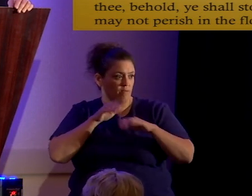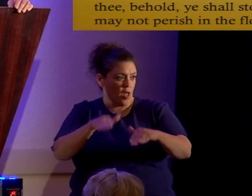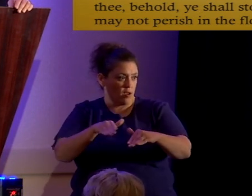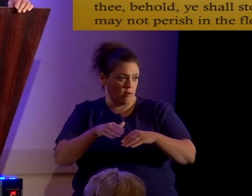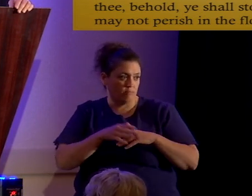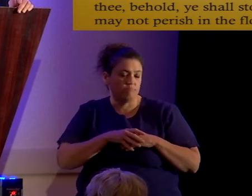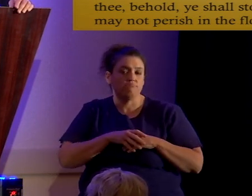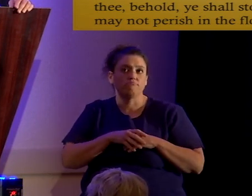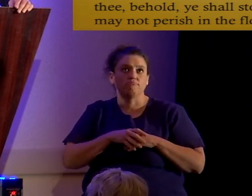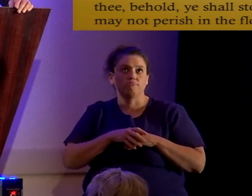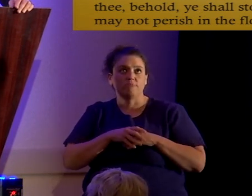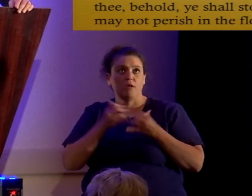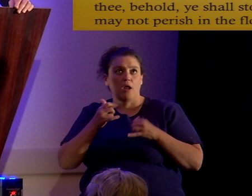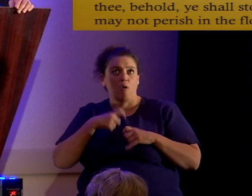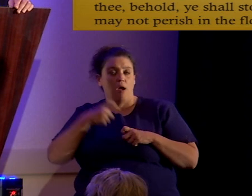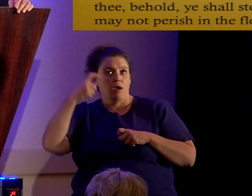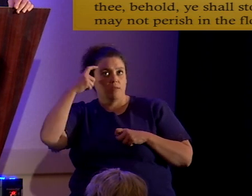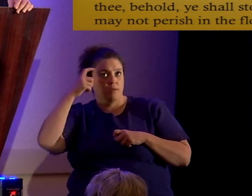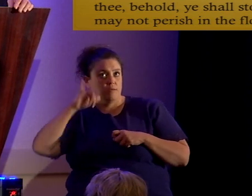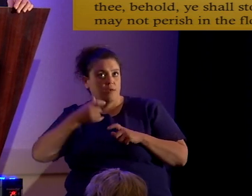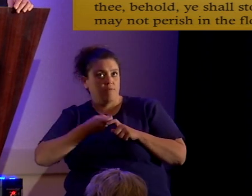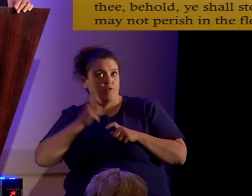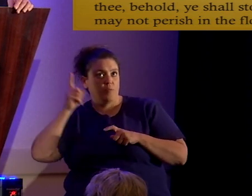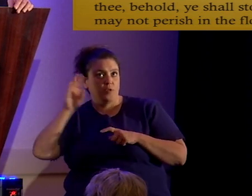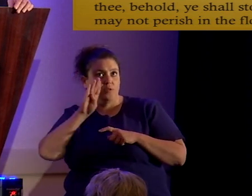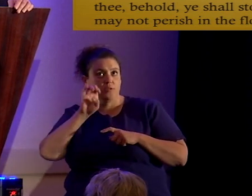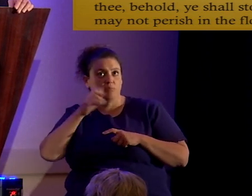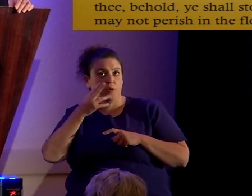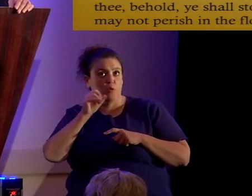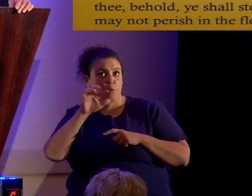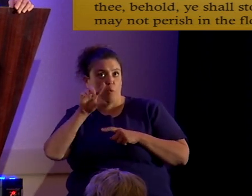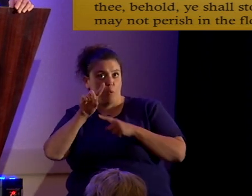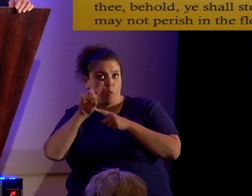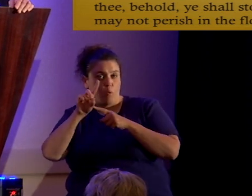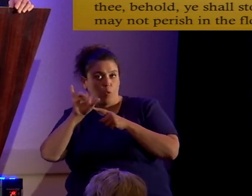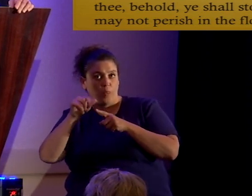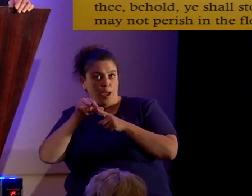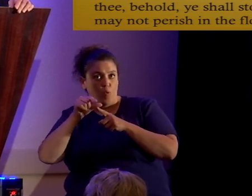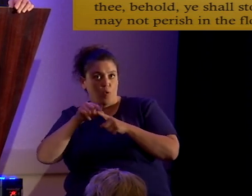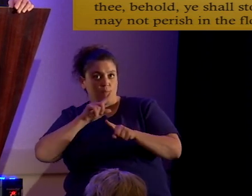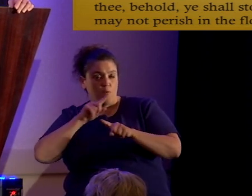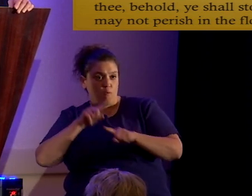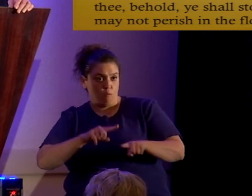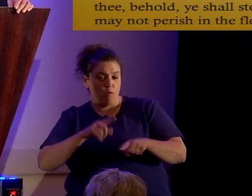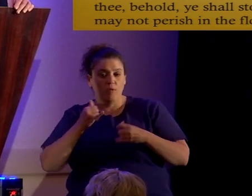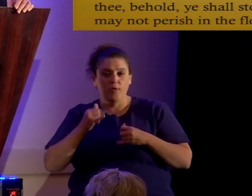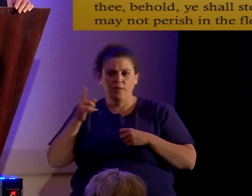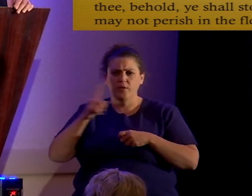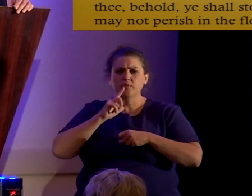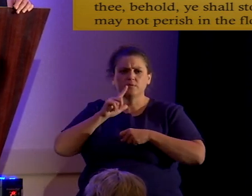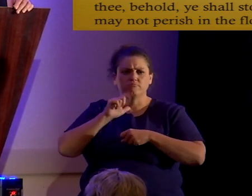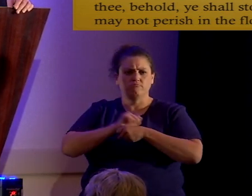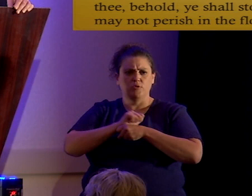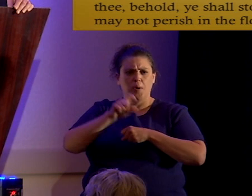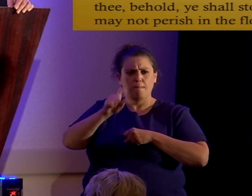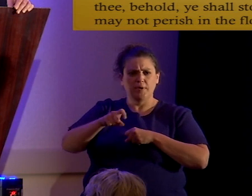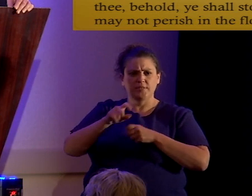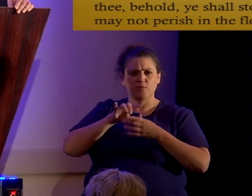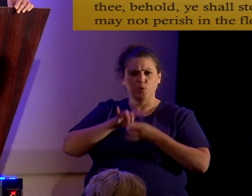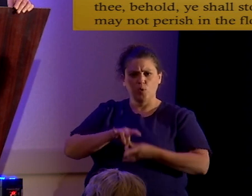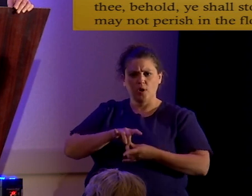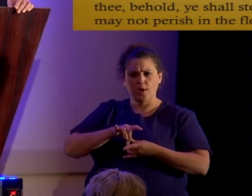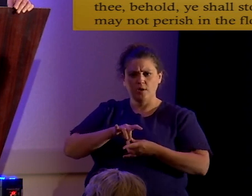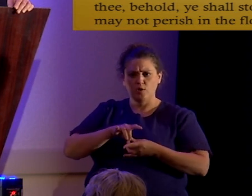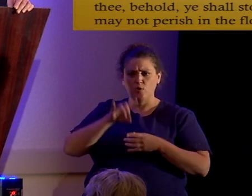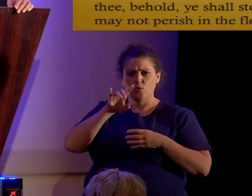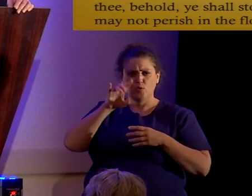I think that from these beholds that we have here, that actually this must have been relating to a